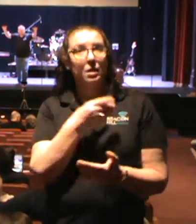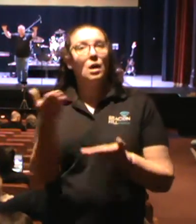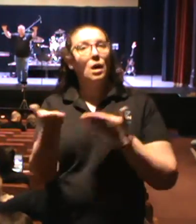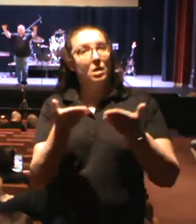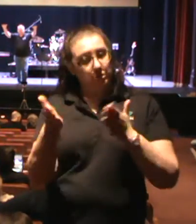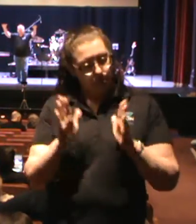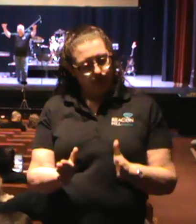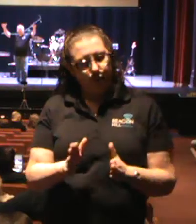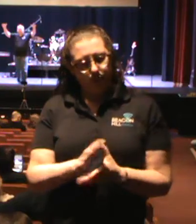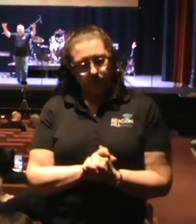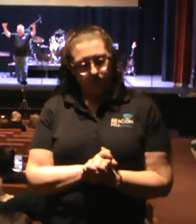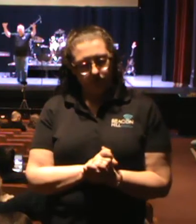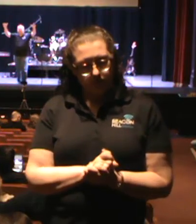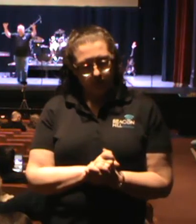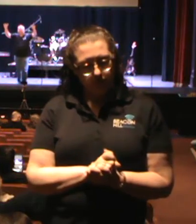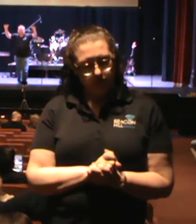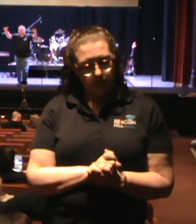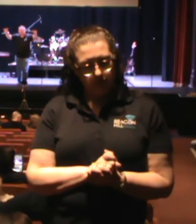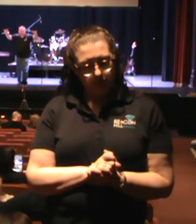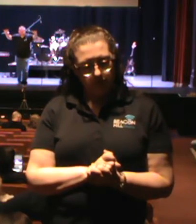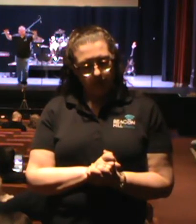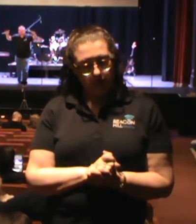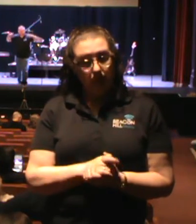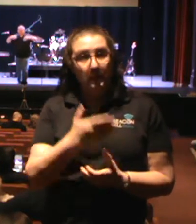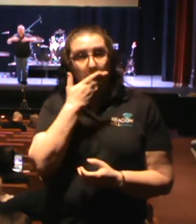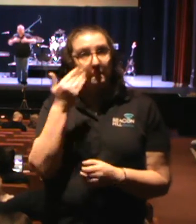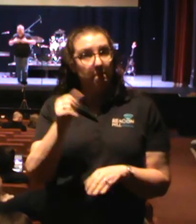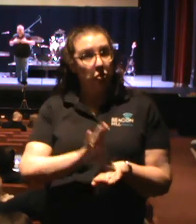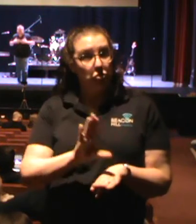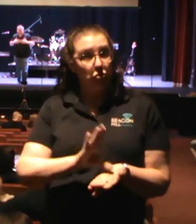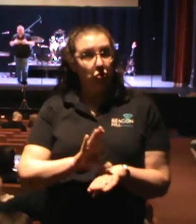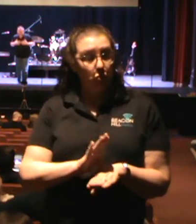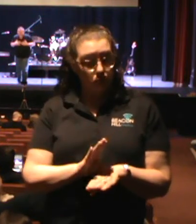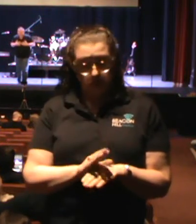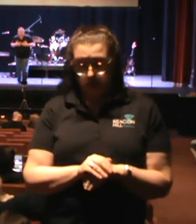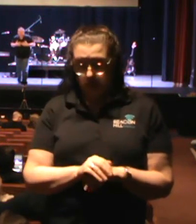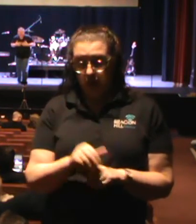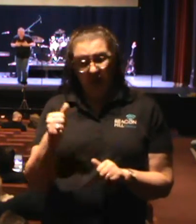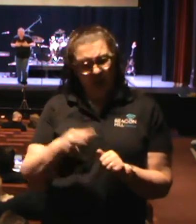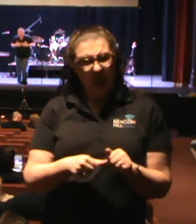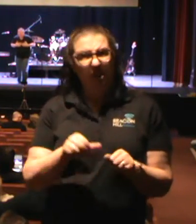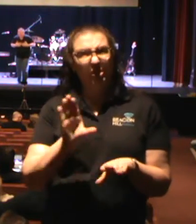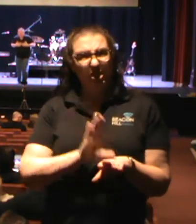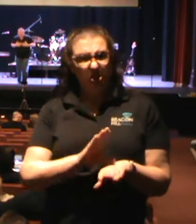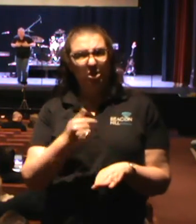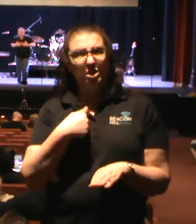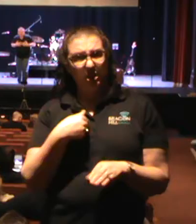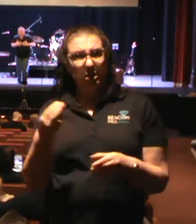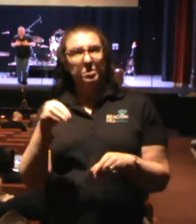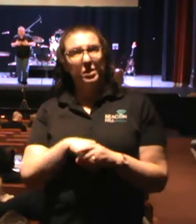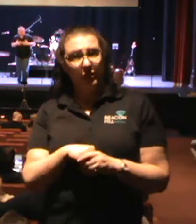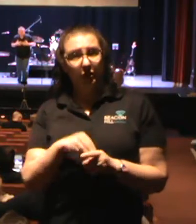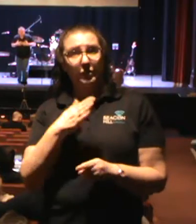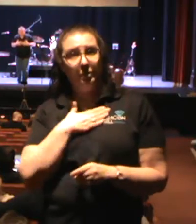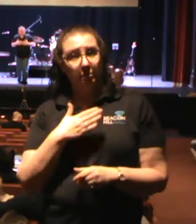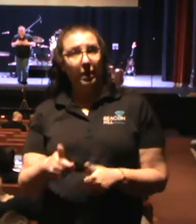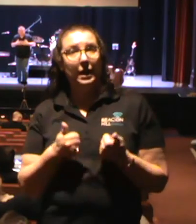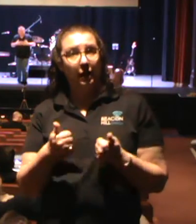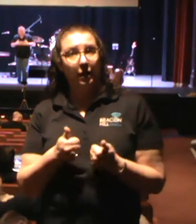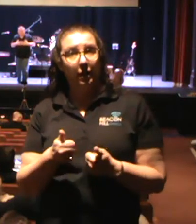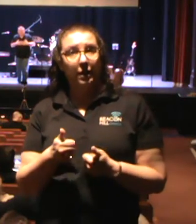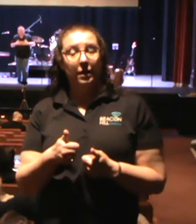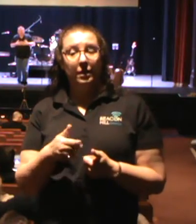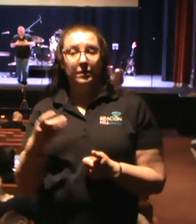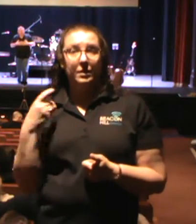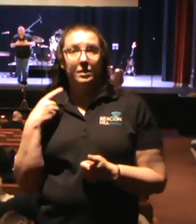A servant. In most churches, in fact, every church that I've been in my life, deacons